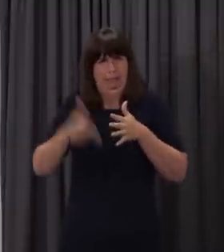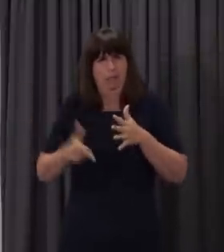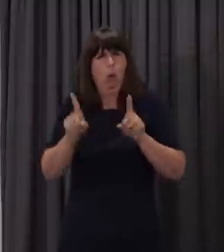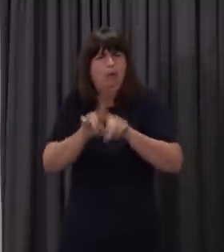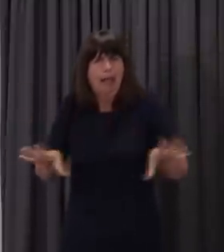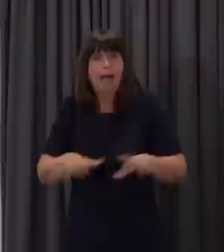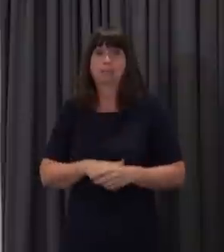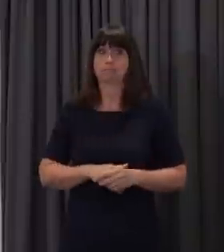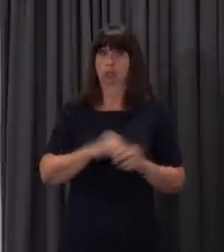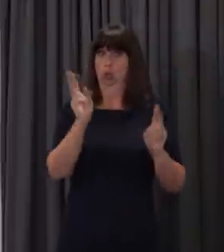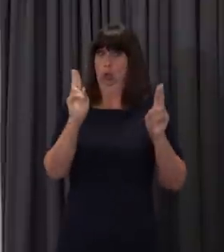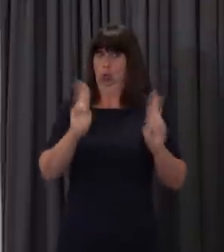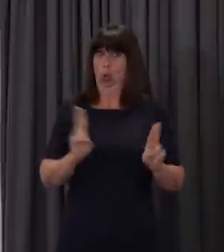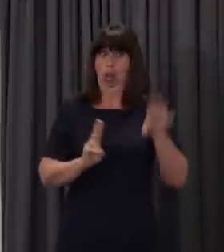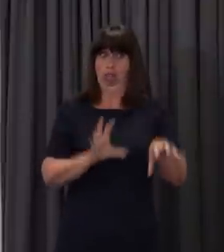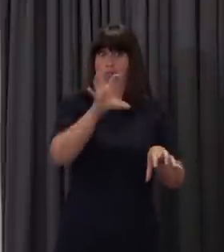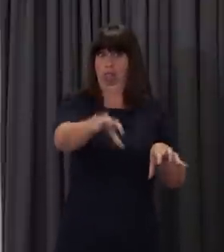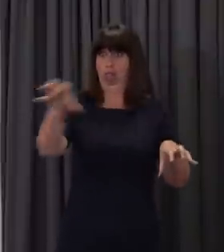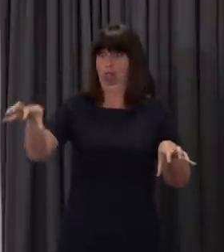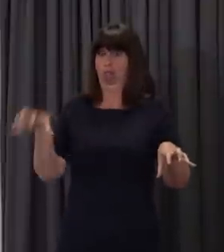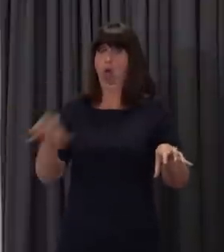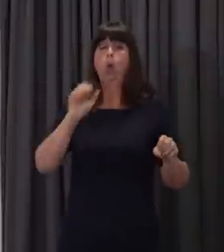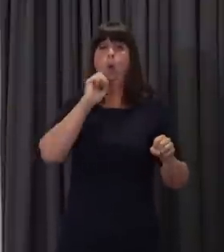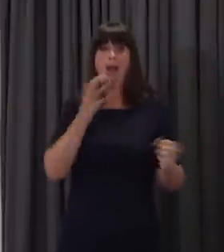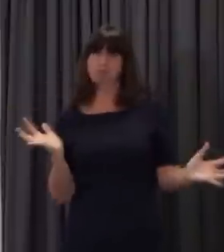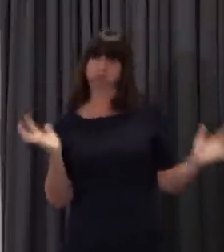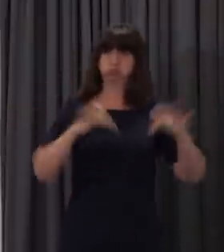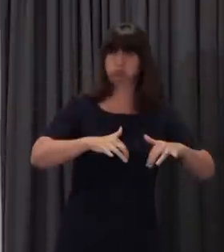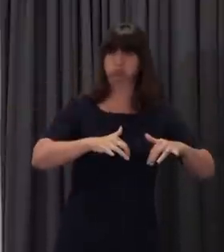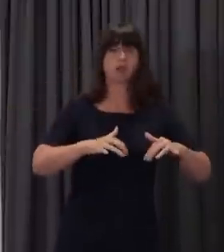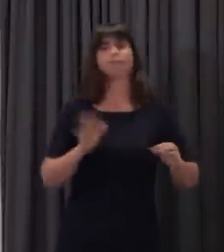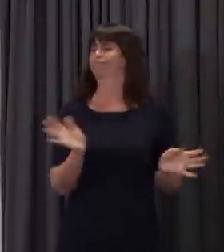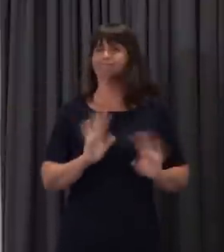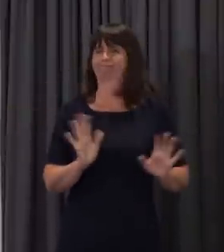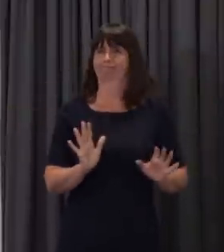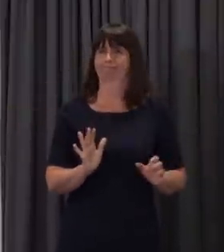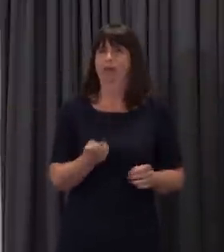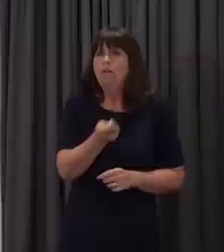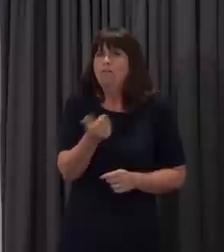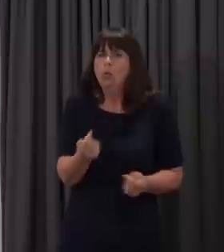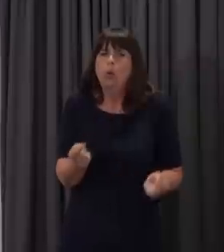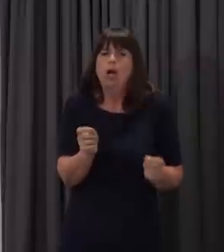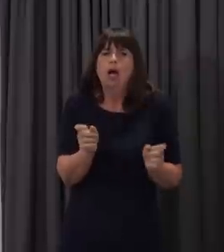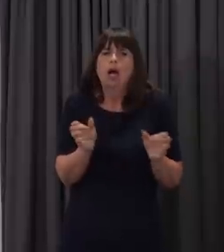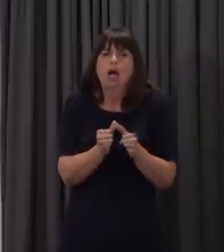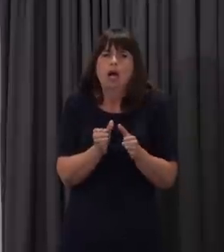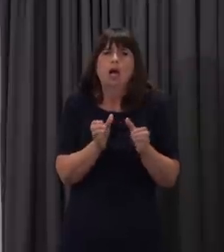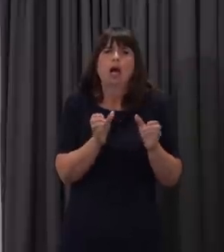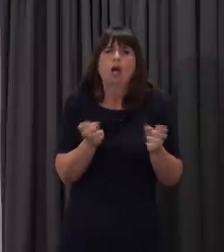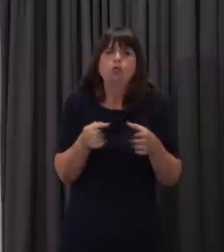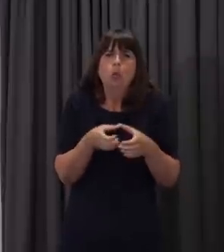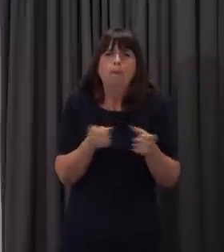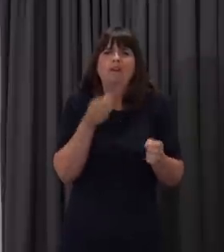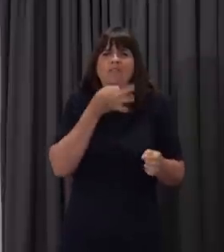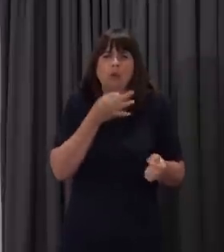In each school, there will be a phased approach. Year groups will be split into cohorts